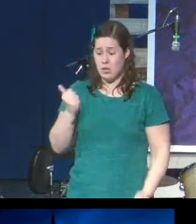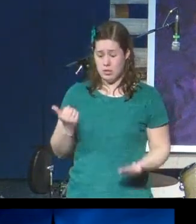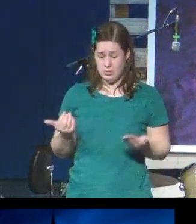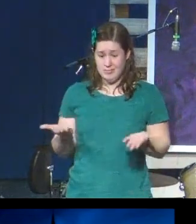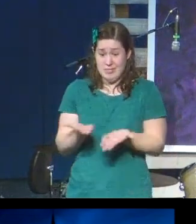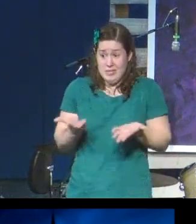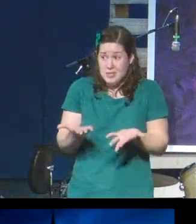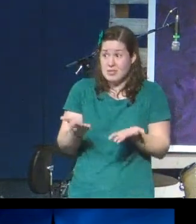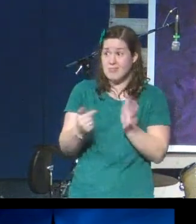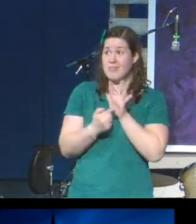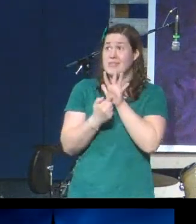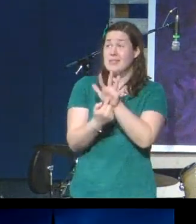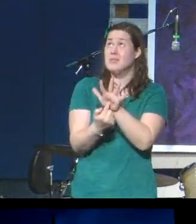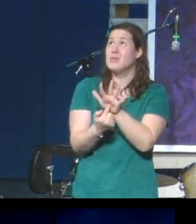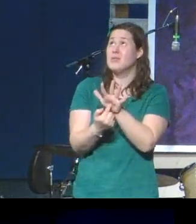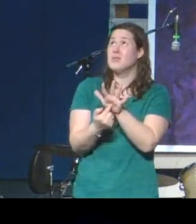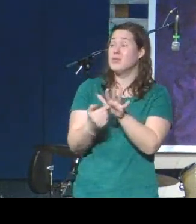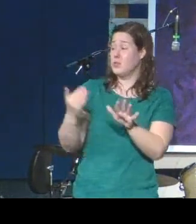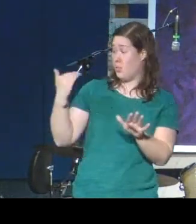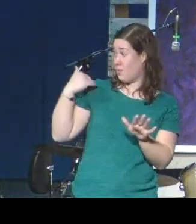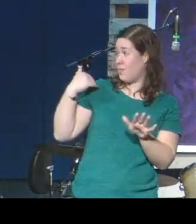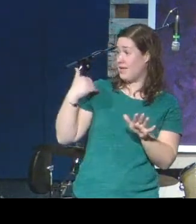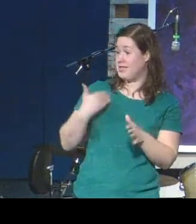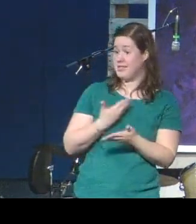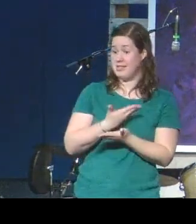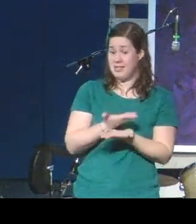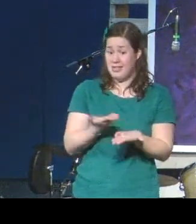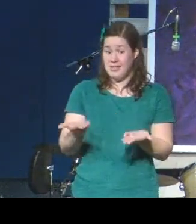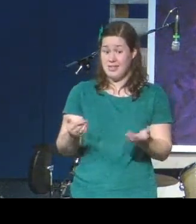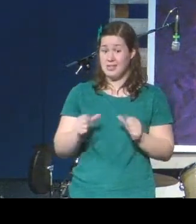to remind us that things are still moving forward.